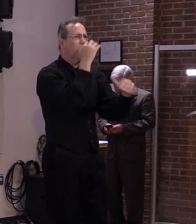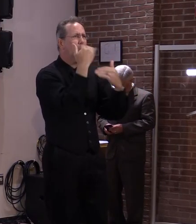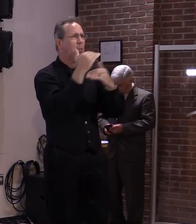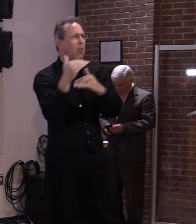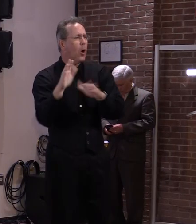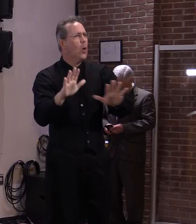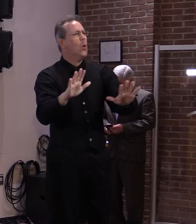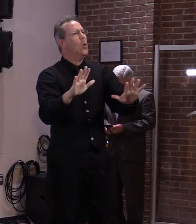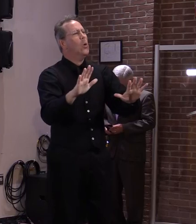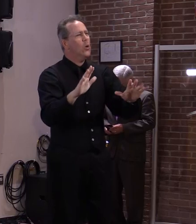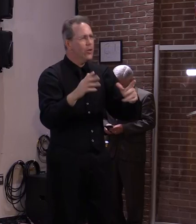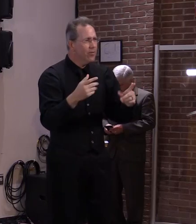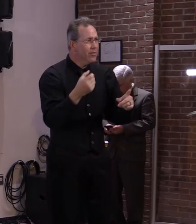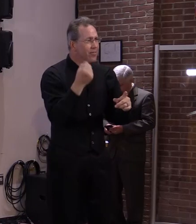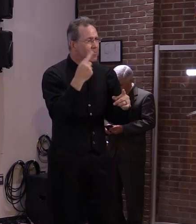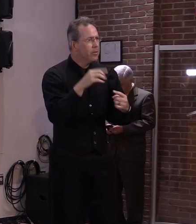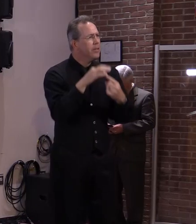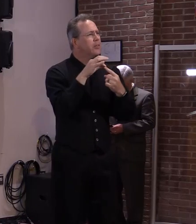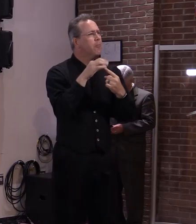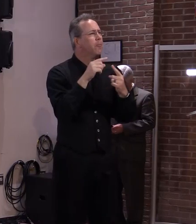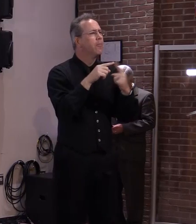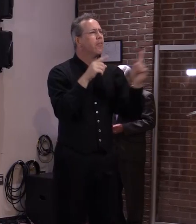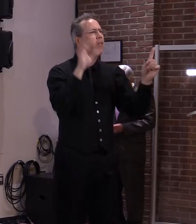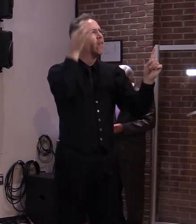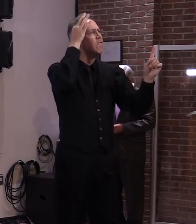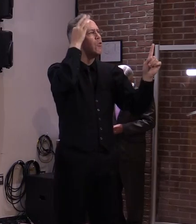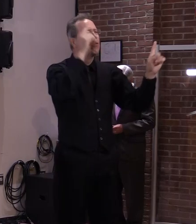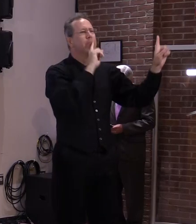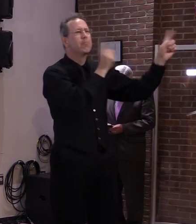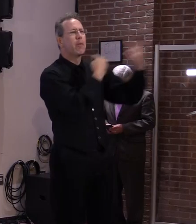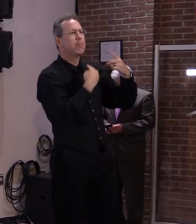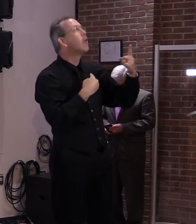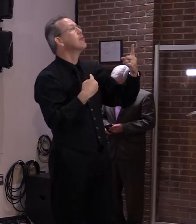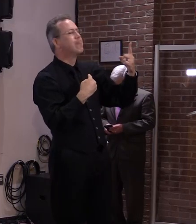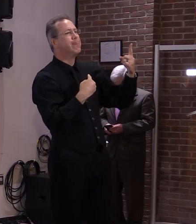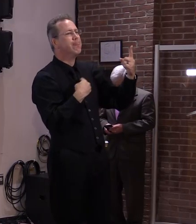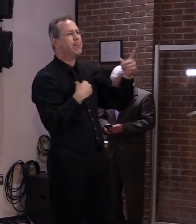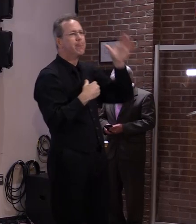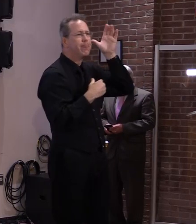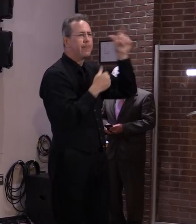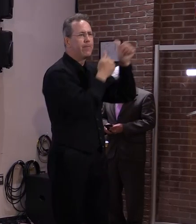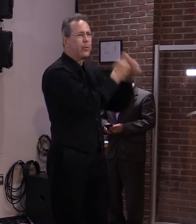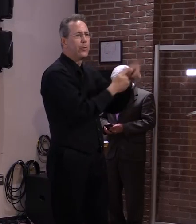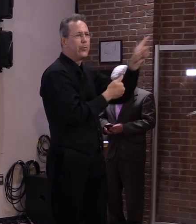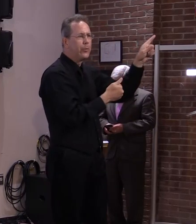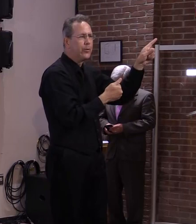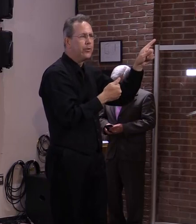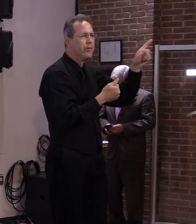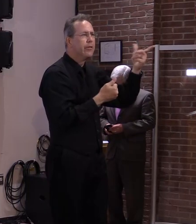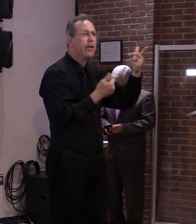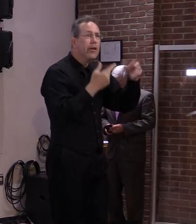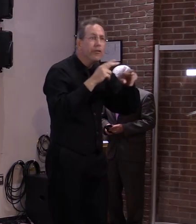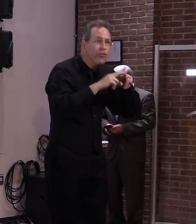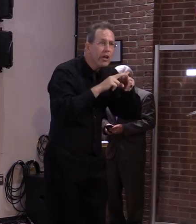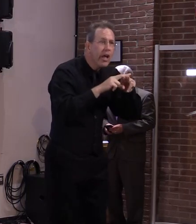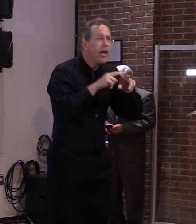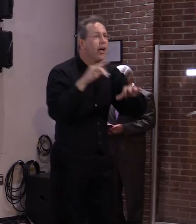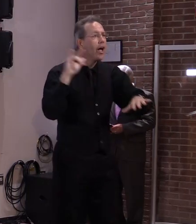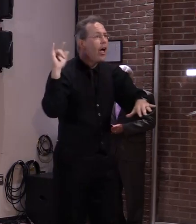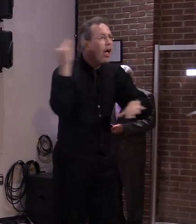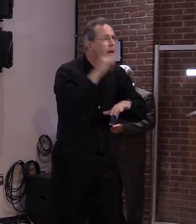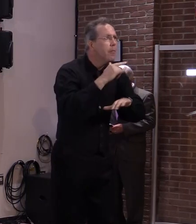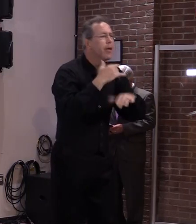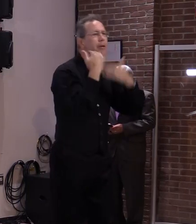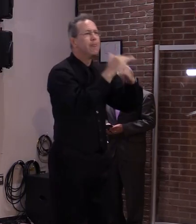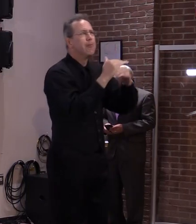there's any federal restrictions like with with transportation, for instance, public transportation. They still have guidelines in